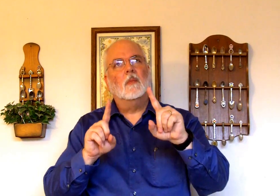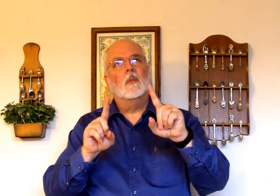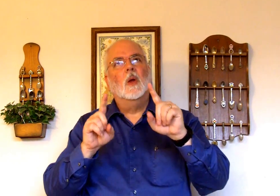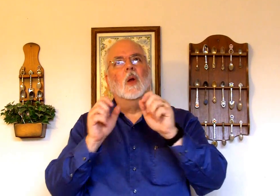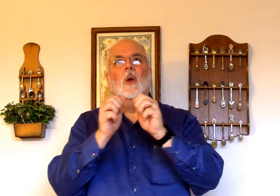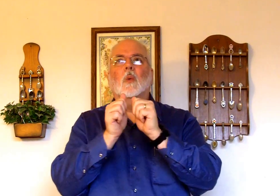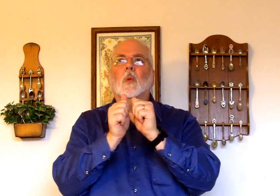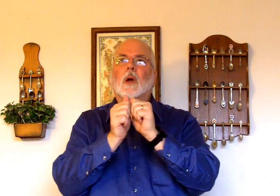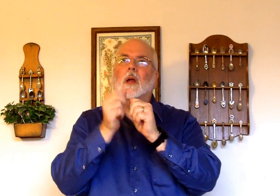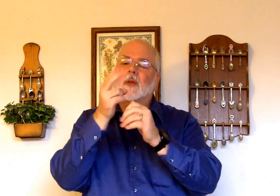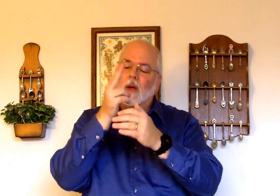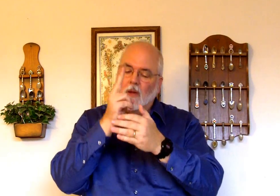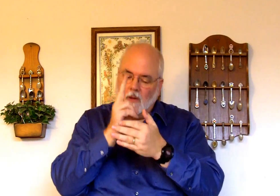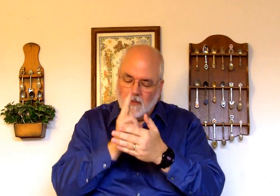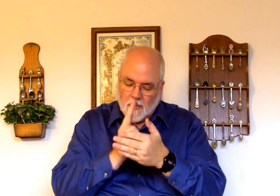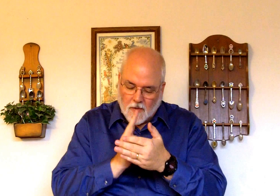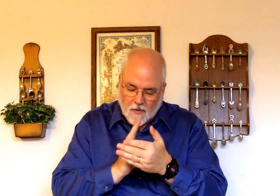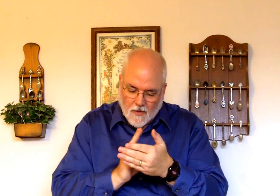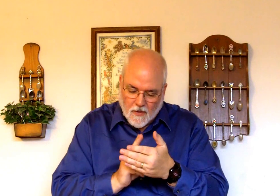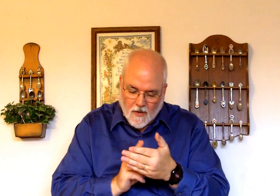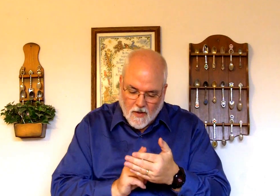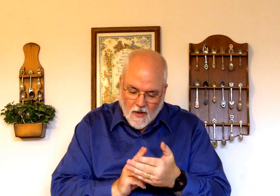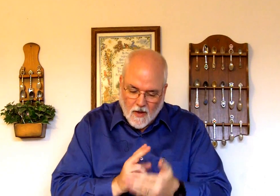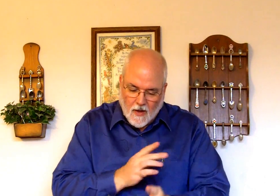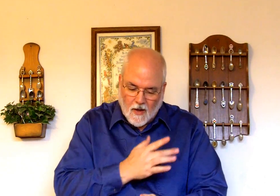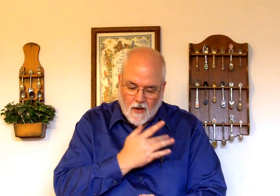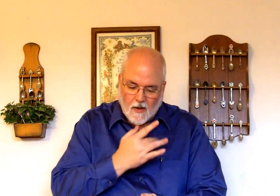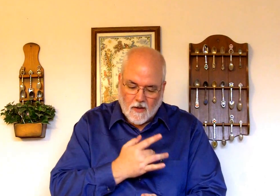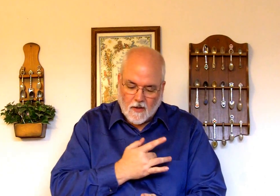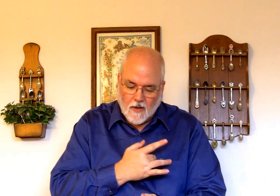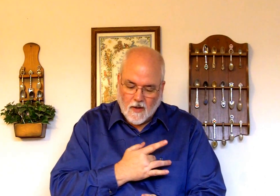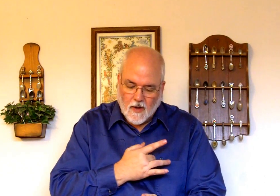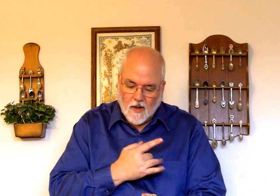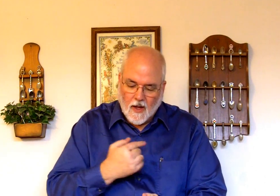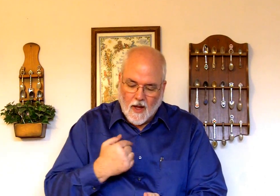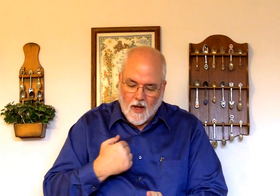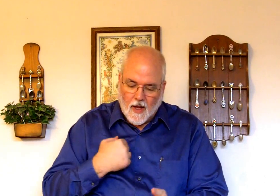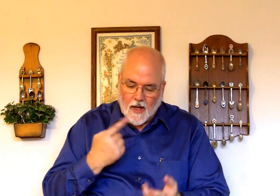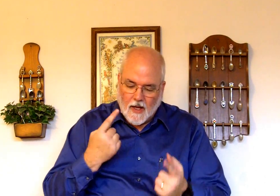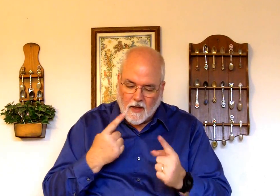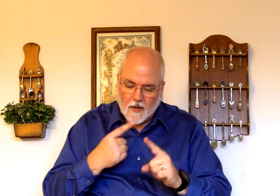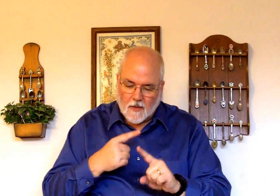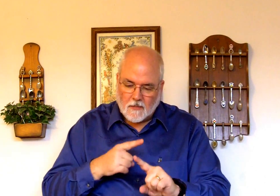With a humble heart, I come.